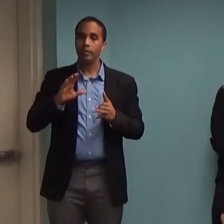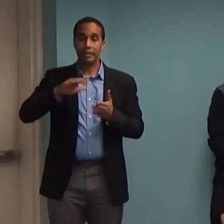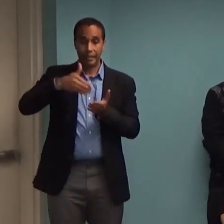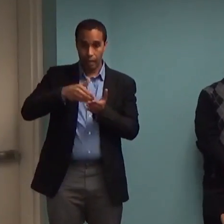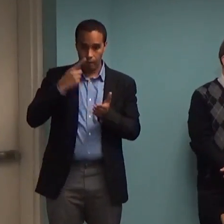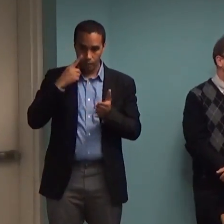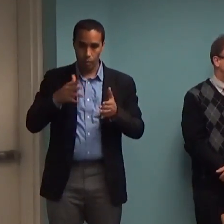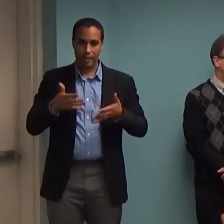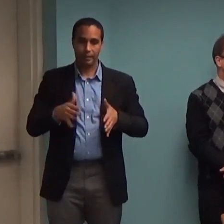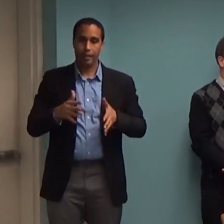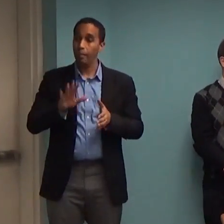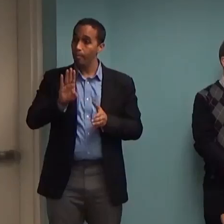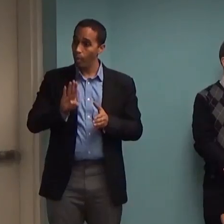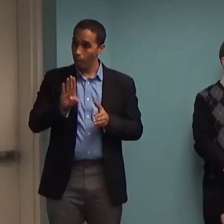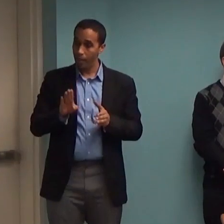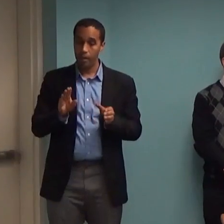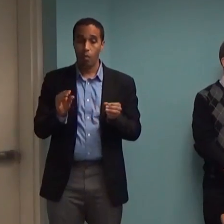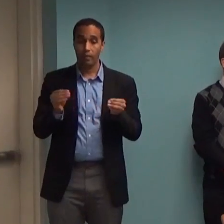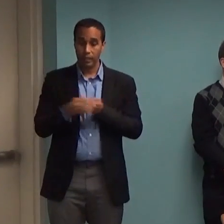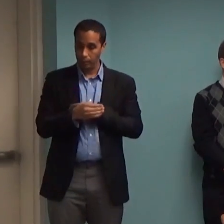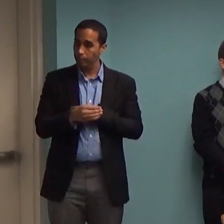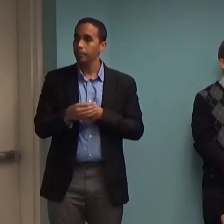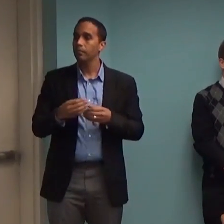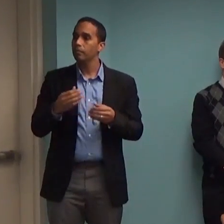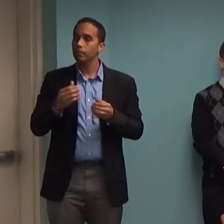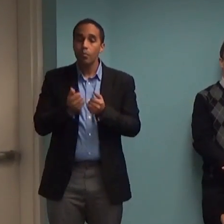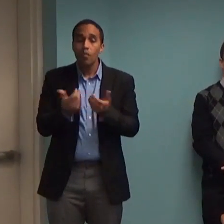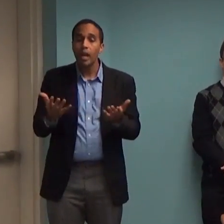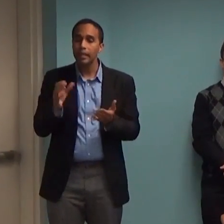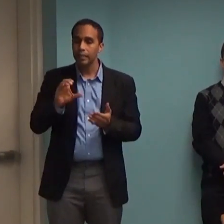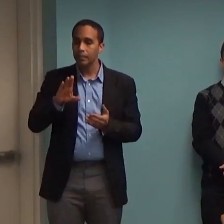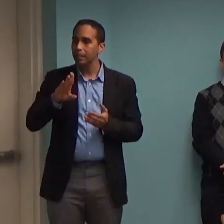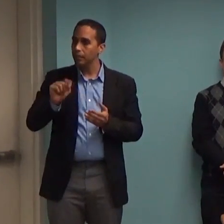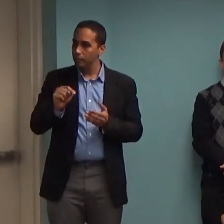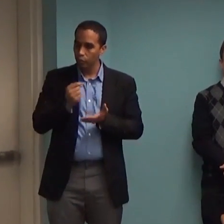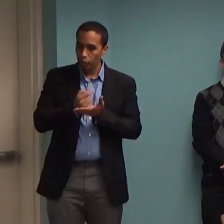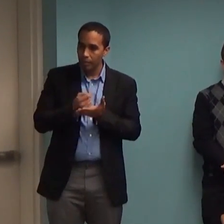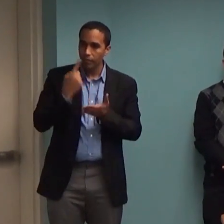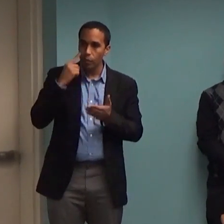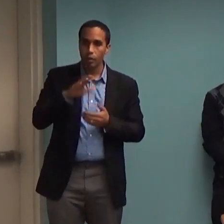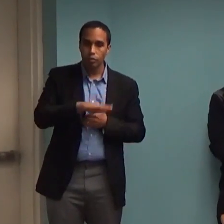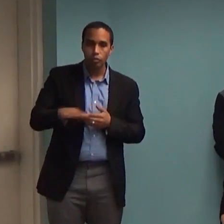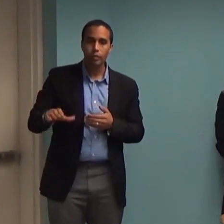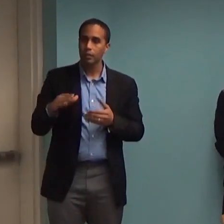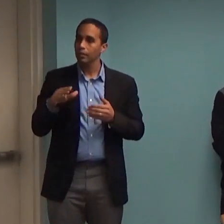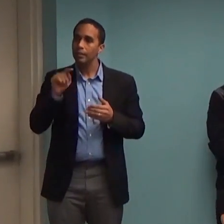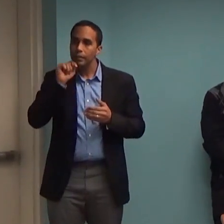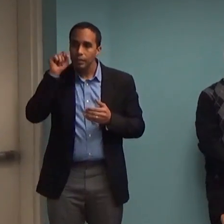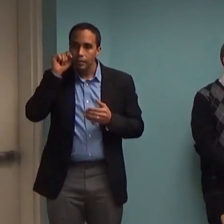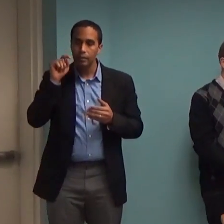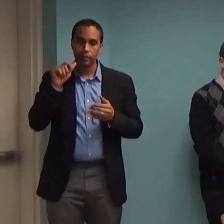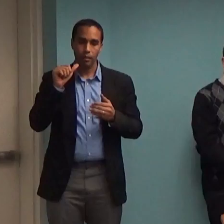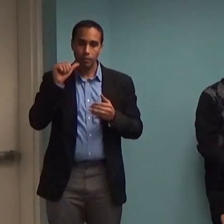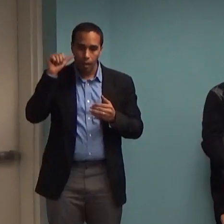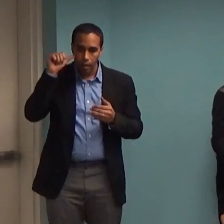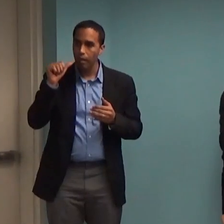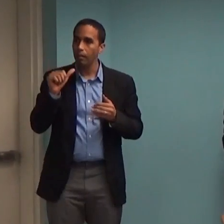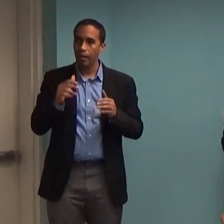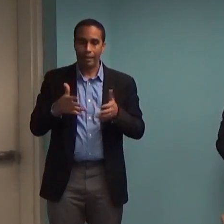We provide CBT treatment for children, adolescents, and adults for anxiety disorders and related disorders,